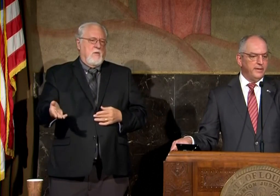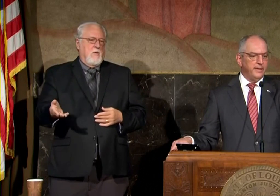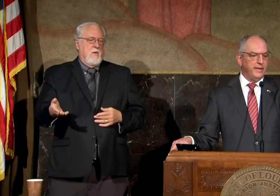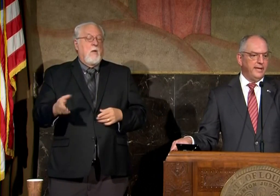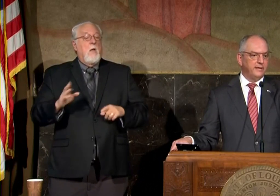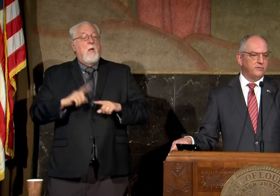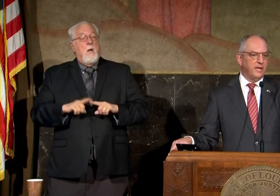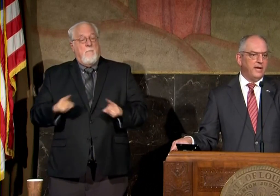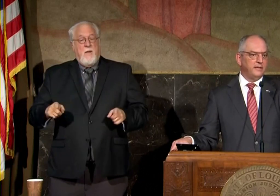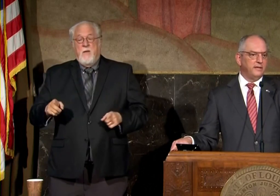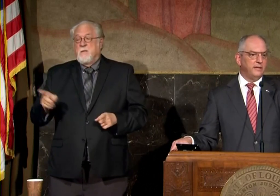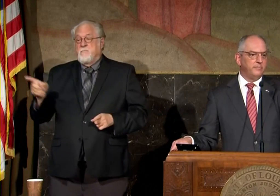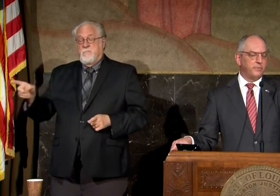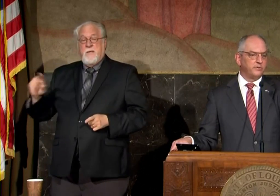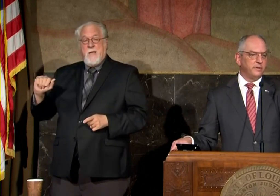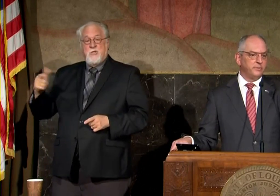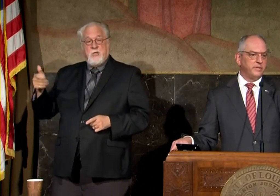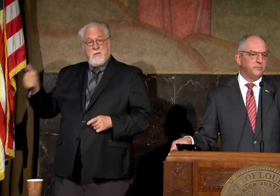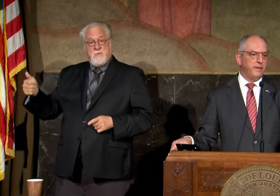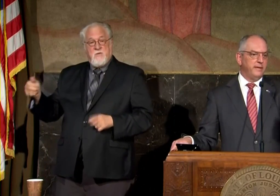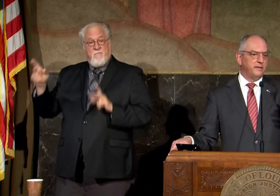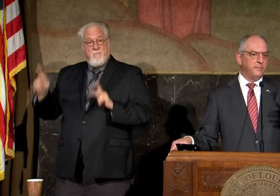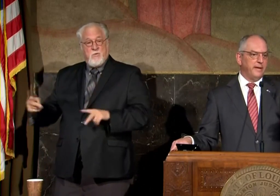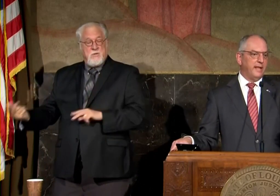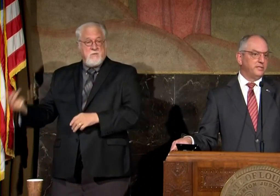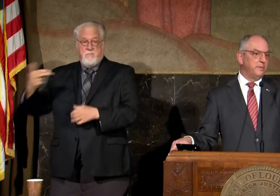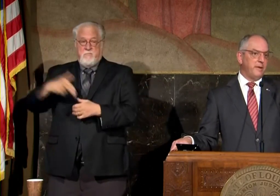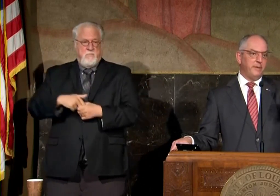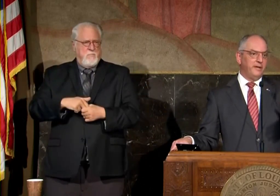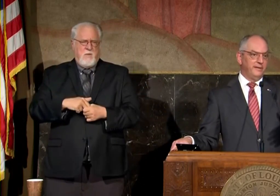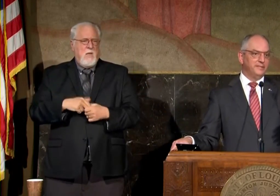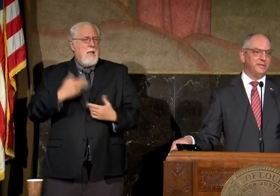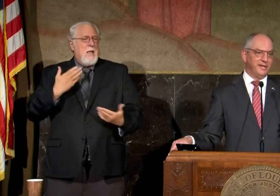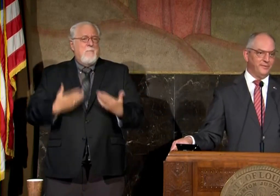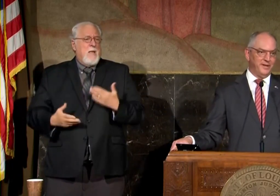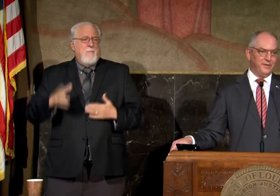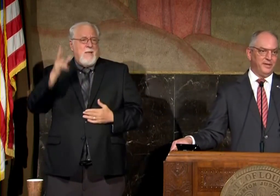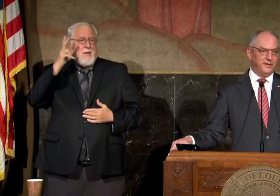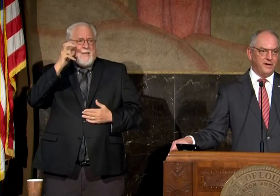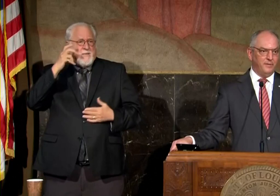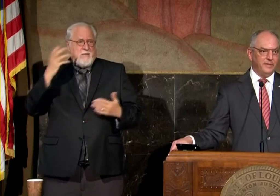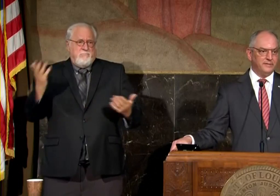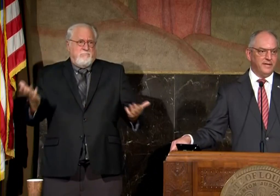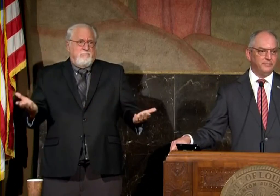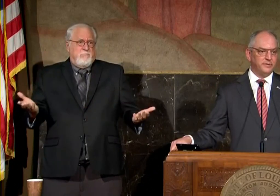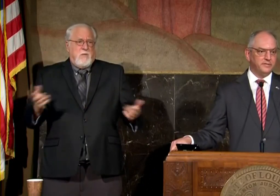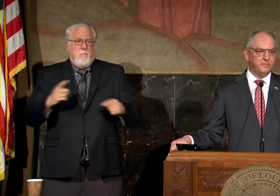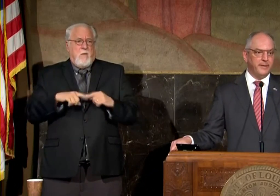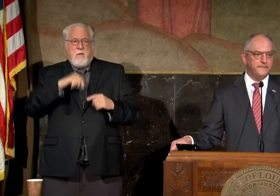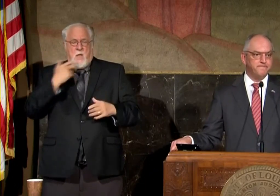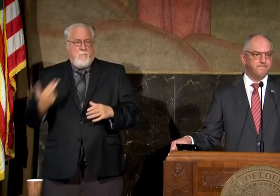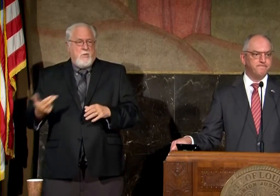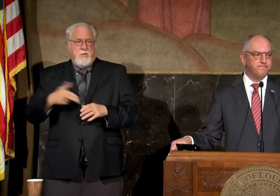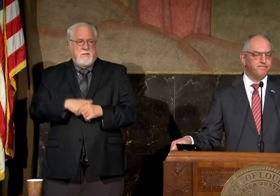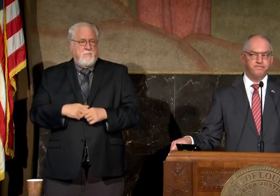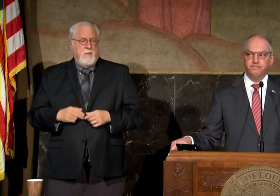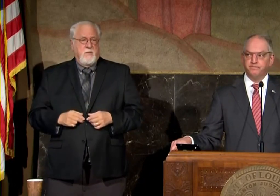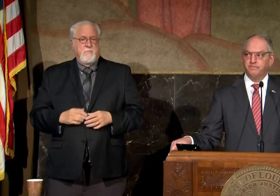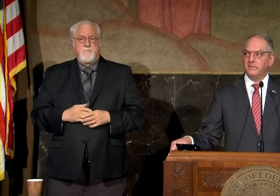but he has not personally participated to my knowledge he may be listening on the other end of the call but he's not participating